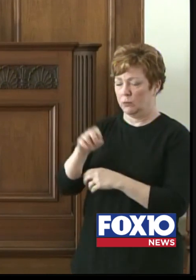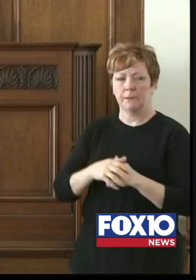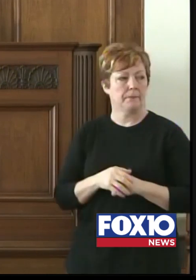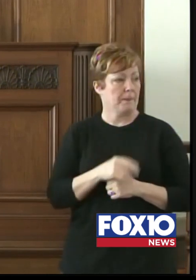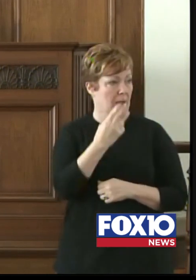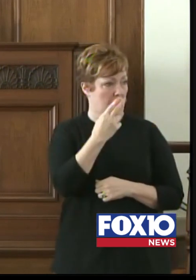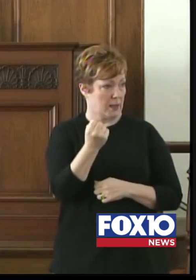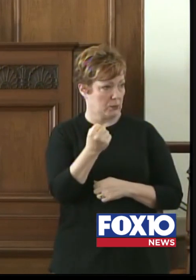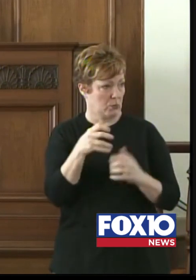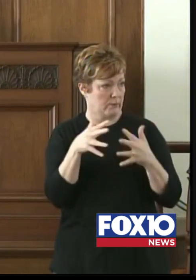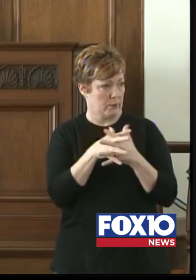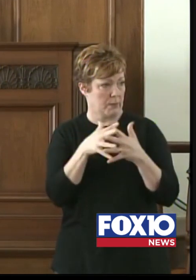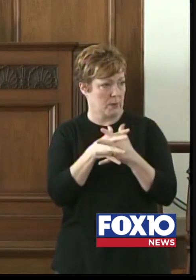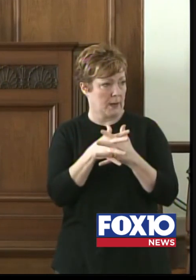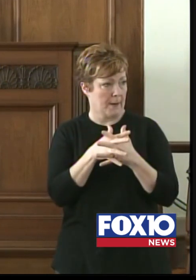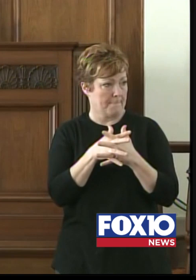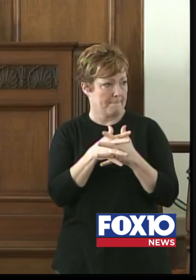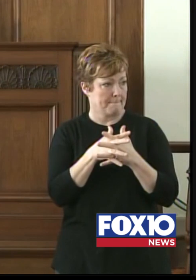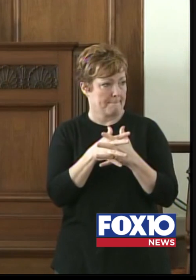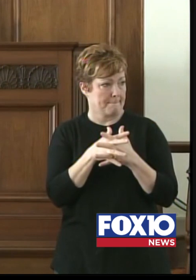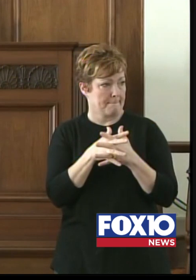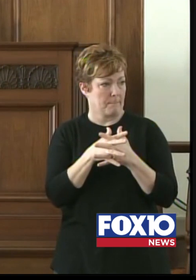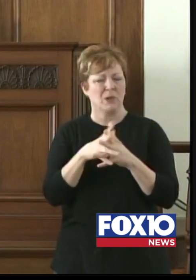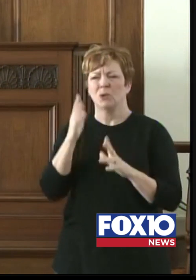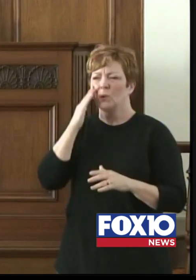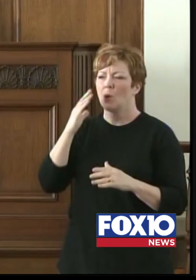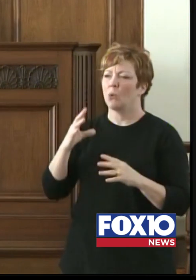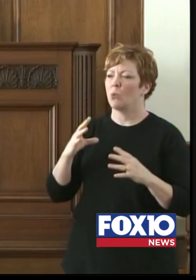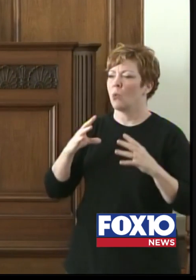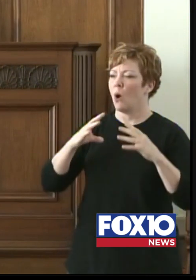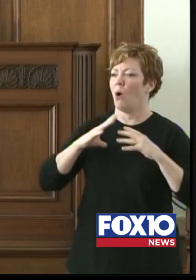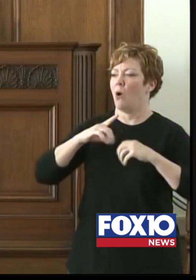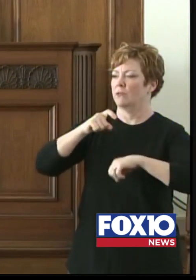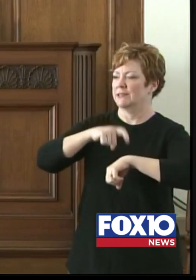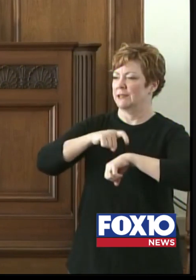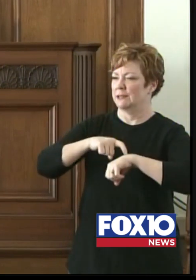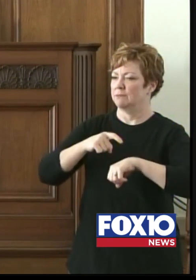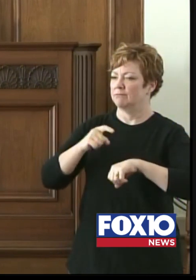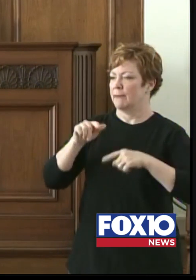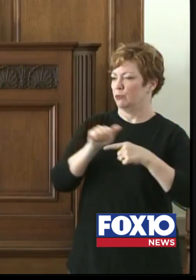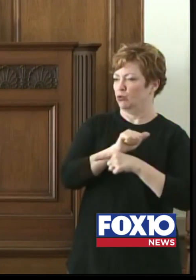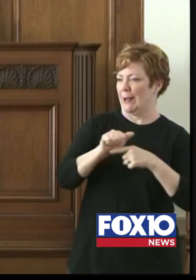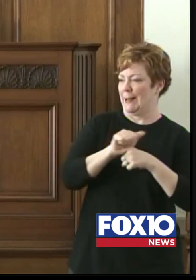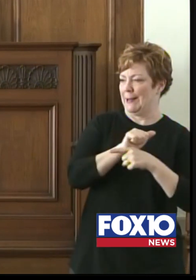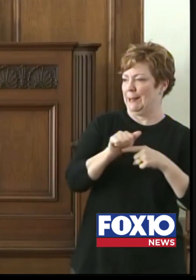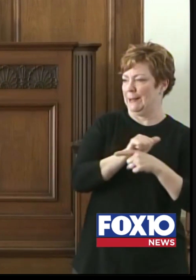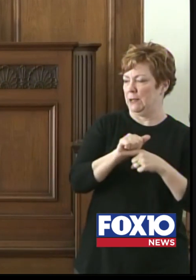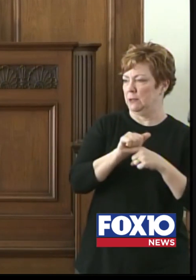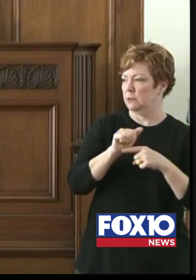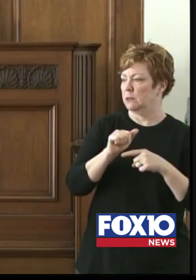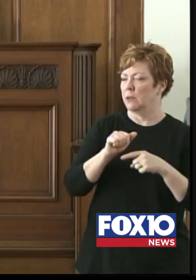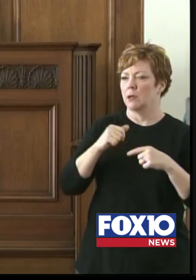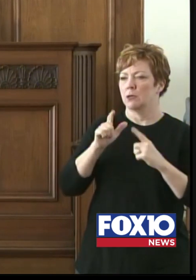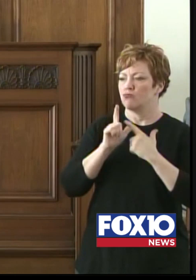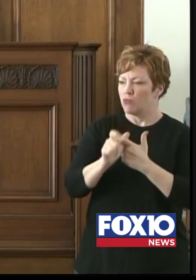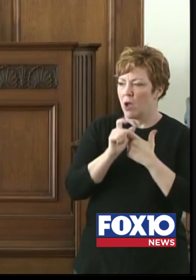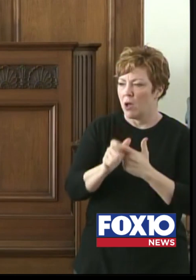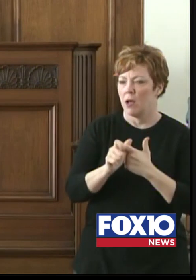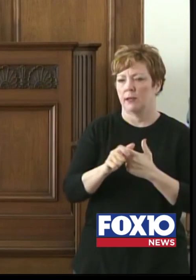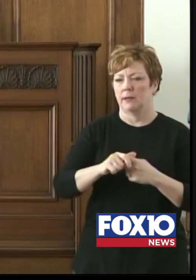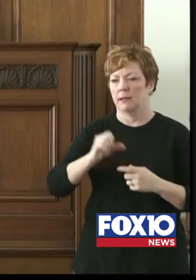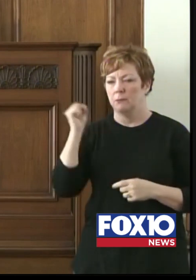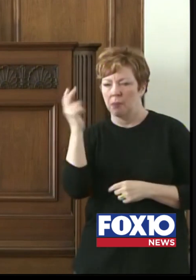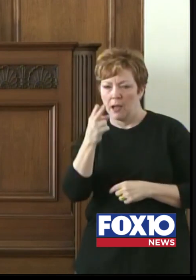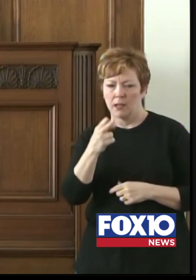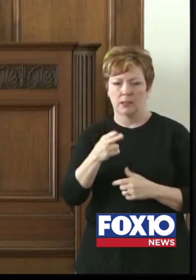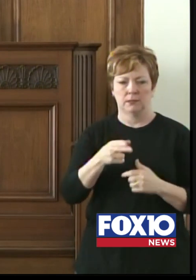facilities... They have all these training and waiting and running and passing and throwing